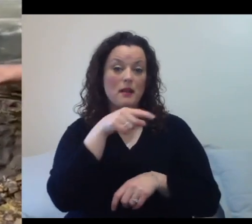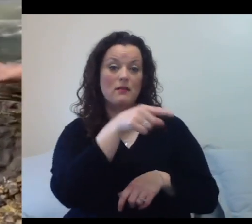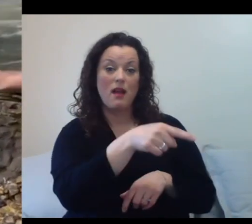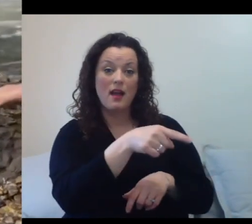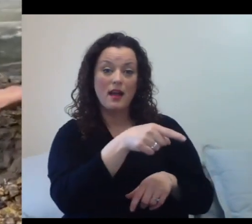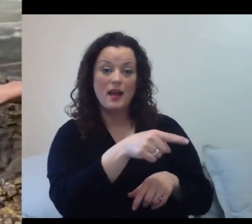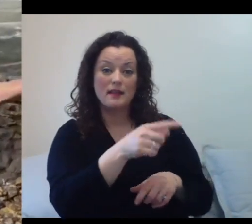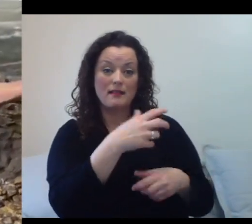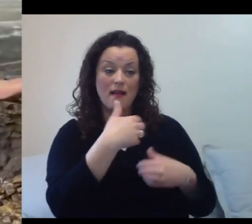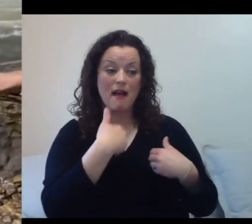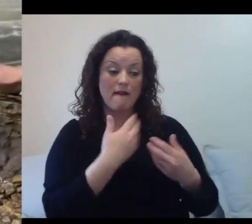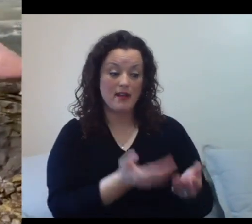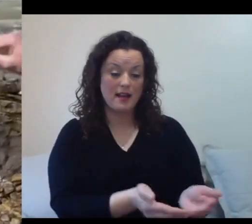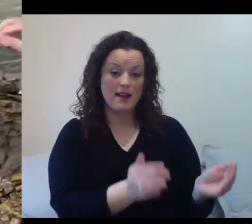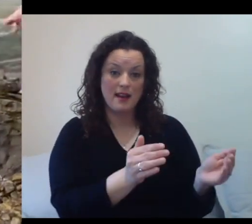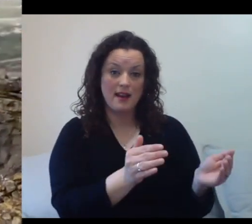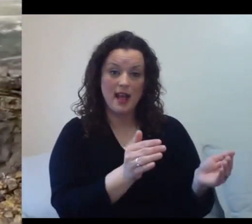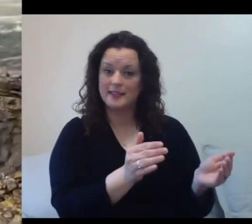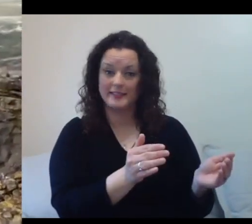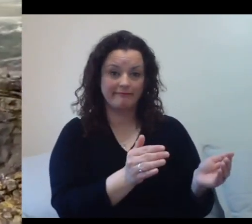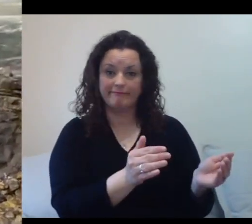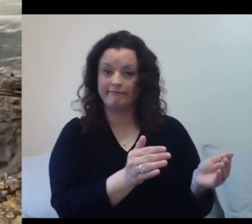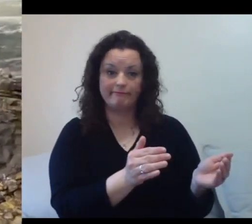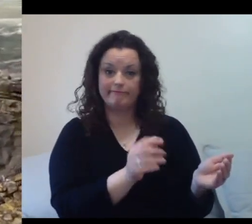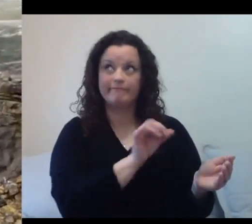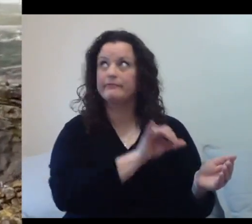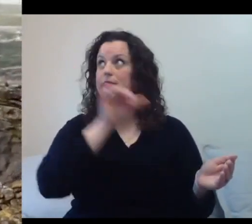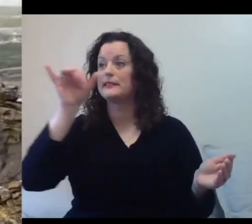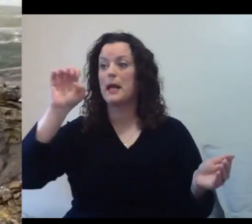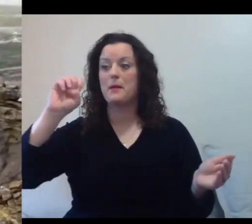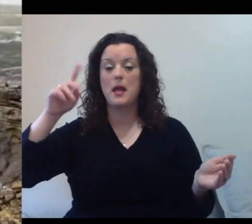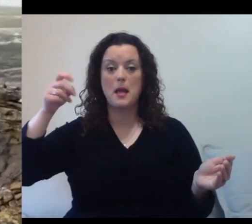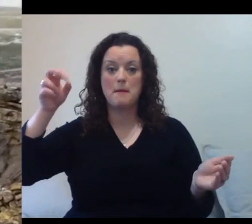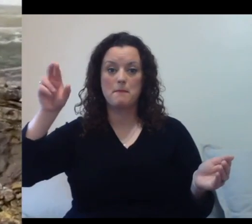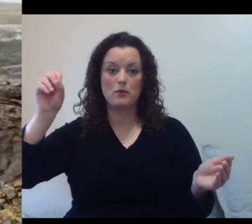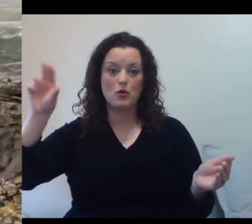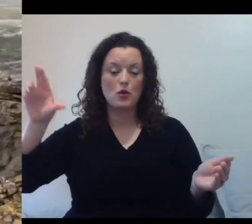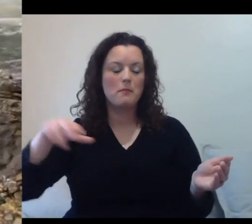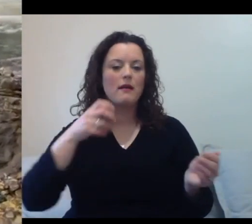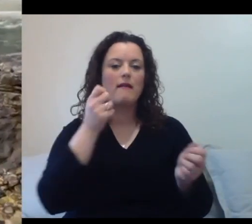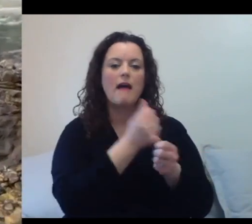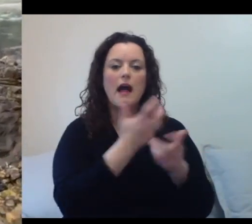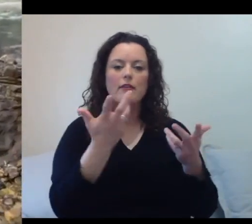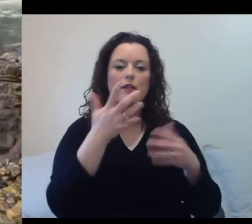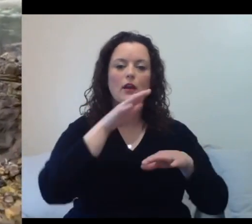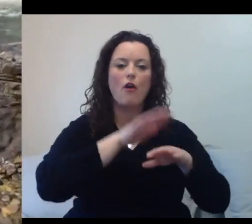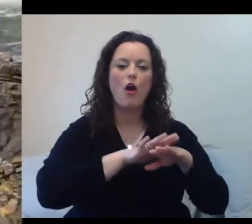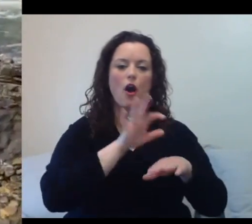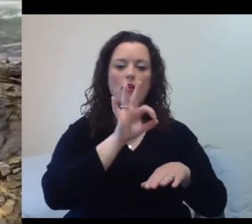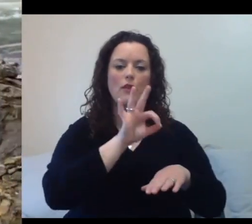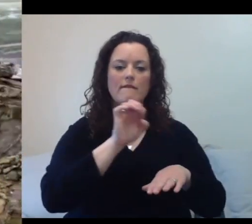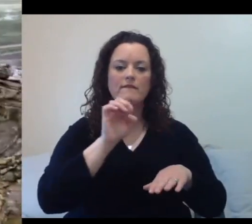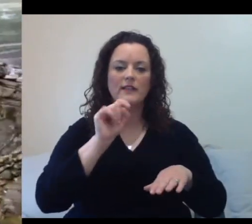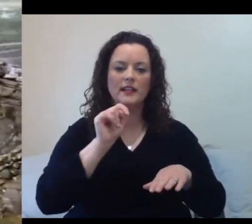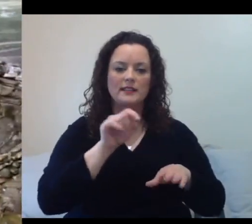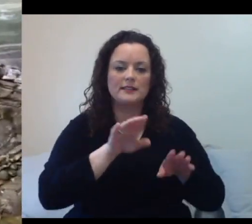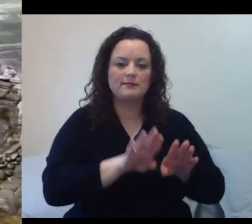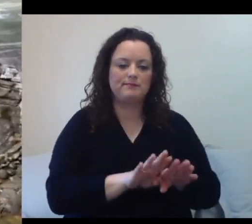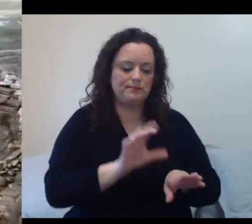their feet. Which, again, if you click the link at the end of this home safari, or homework for you guys, is to